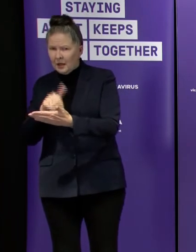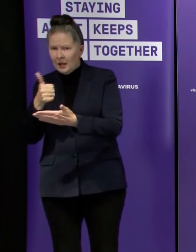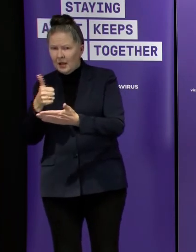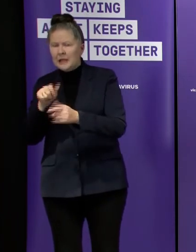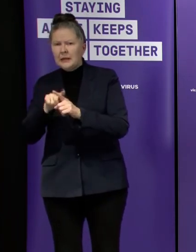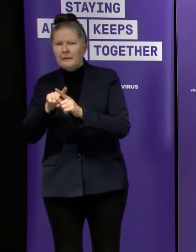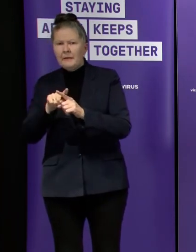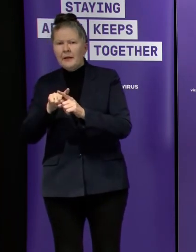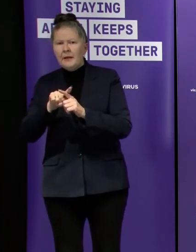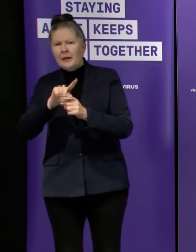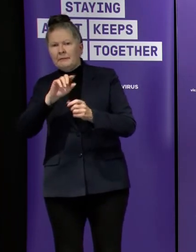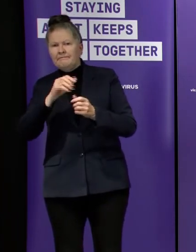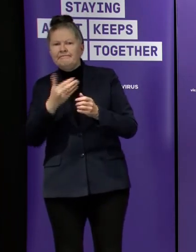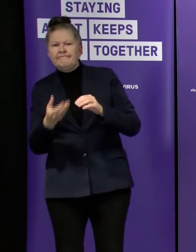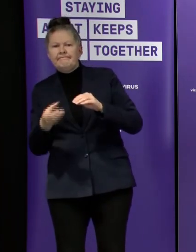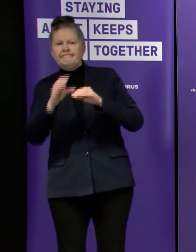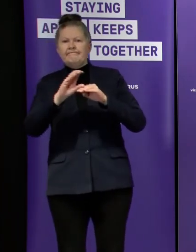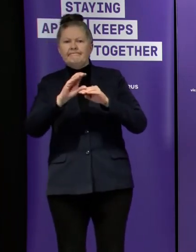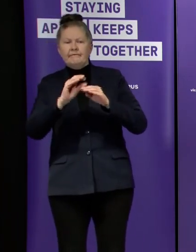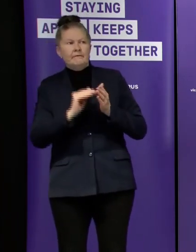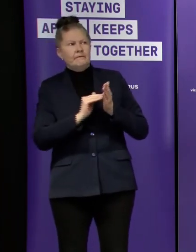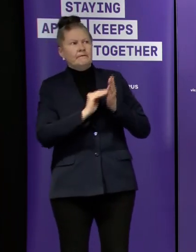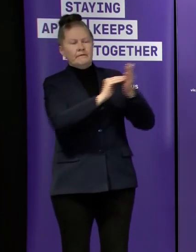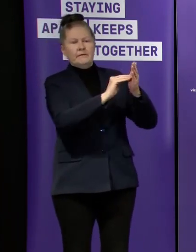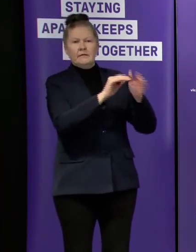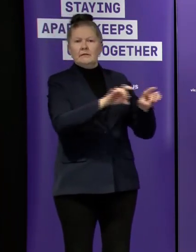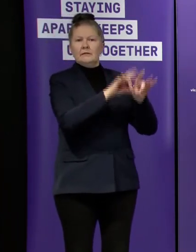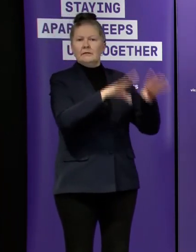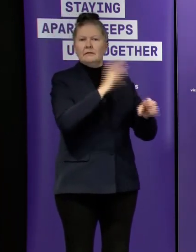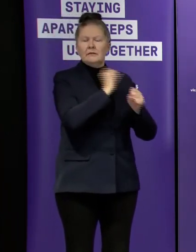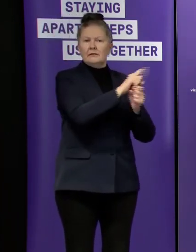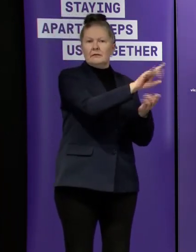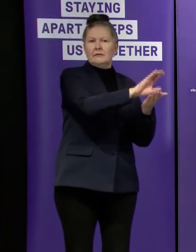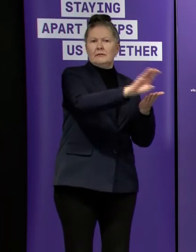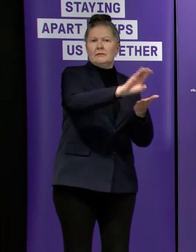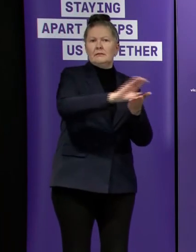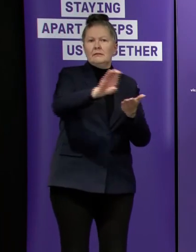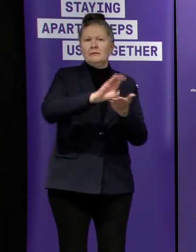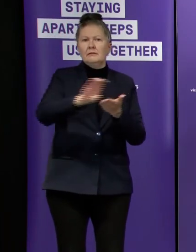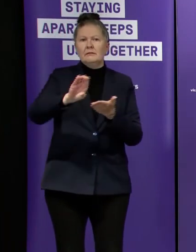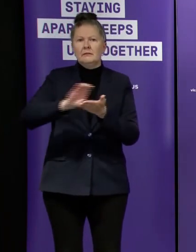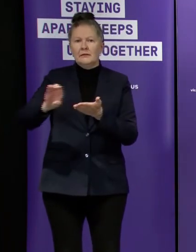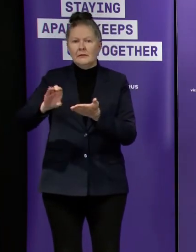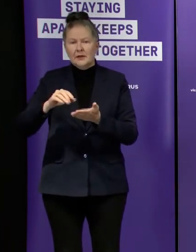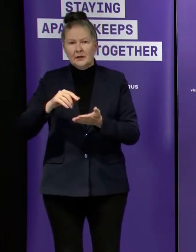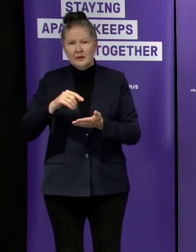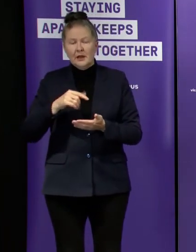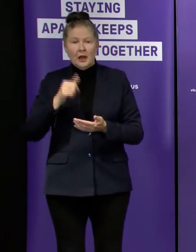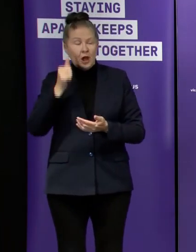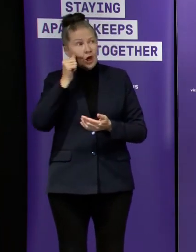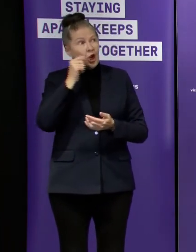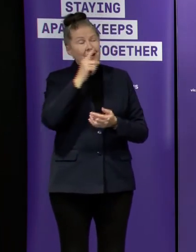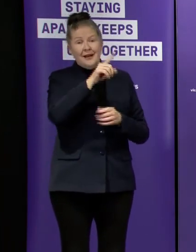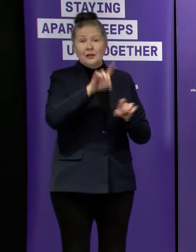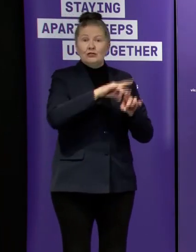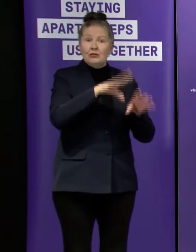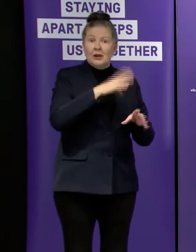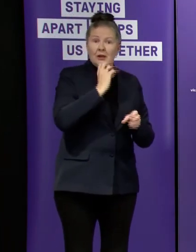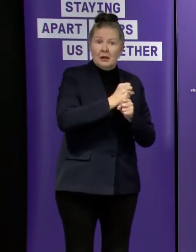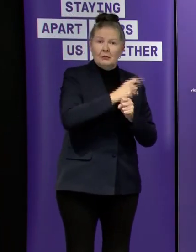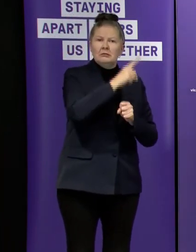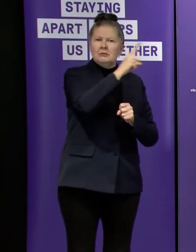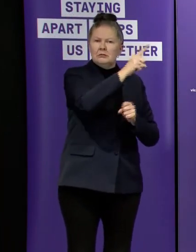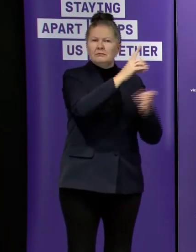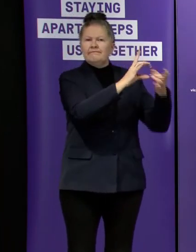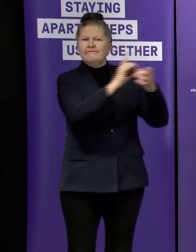have put in place they're taking principal responsibility for sole traders because of the relationship that they have with sole traders through the income